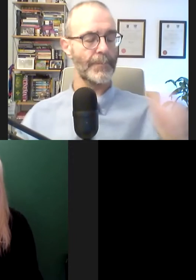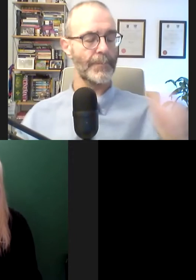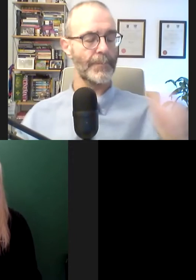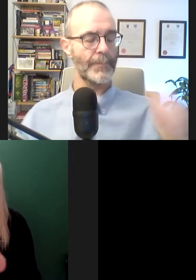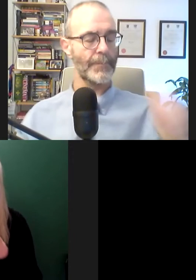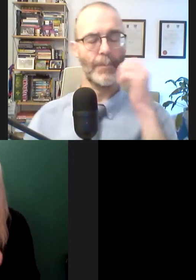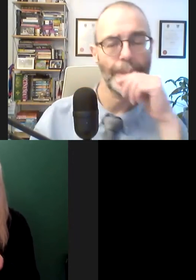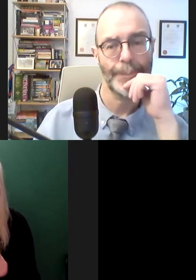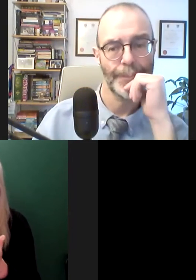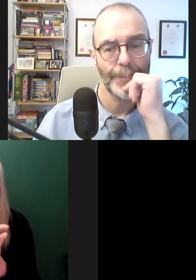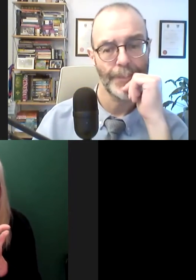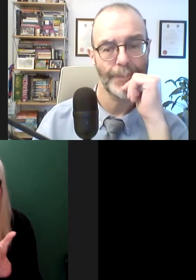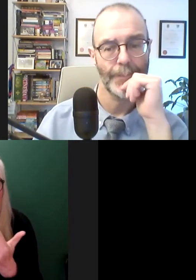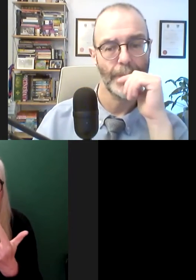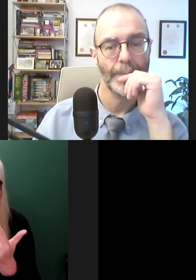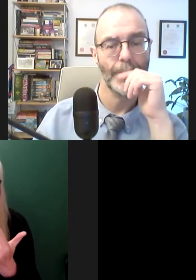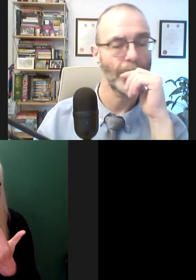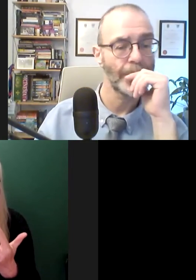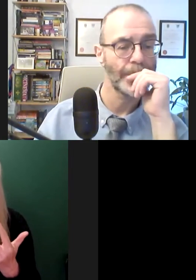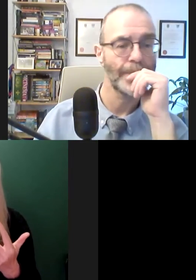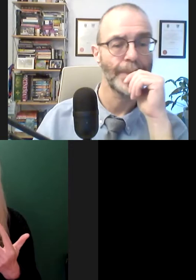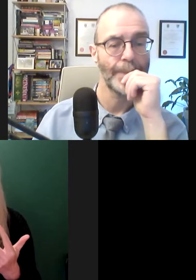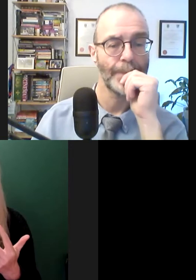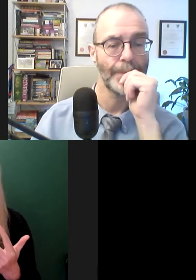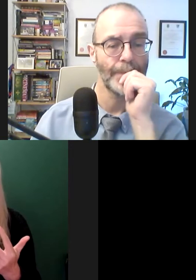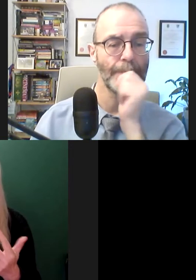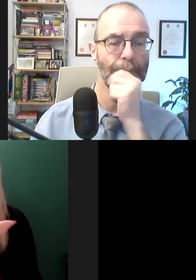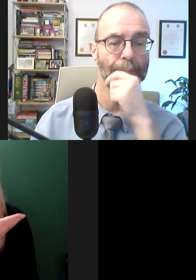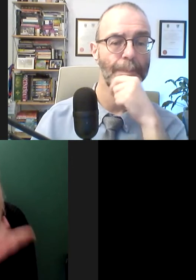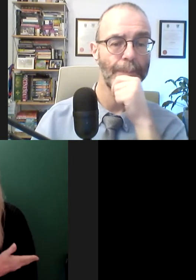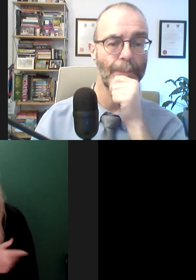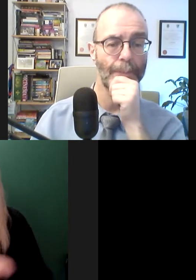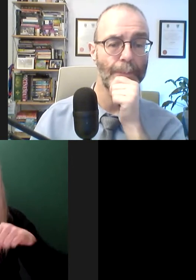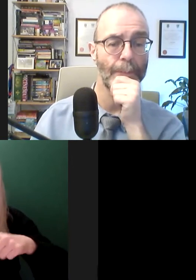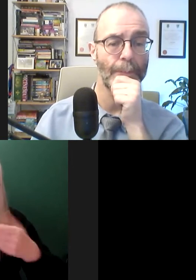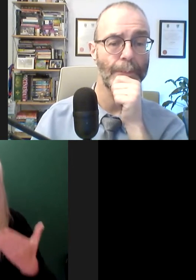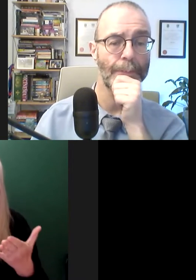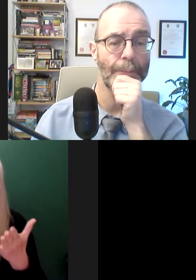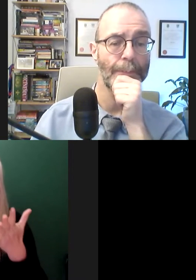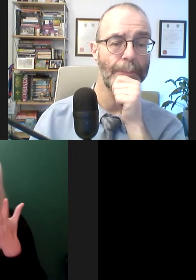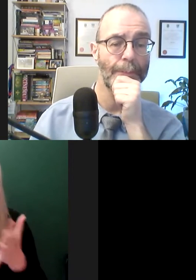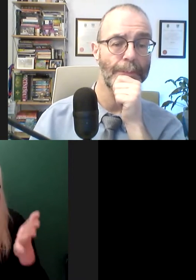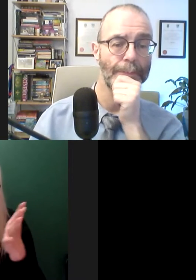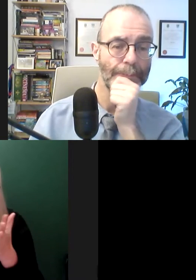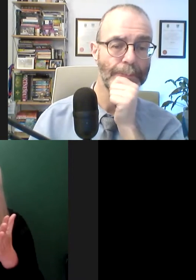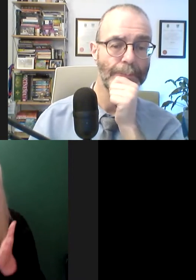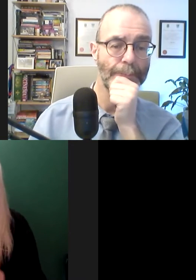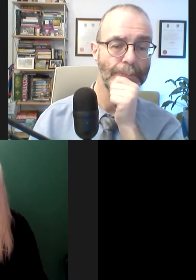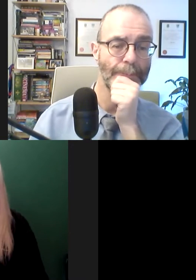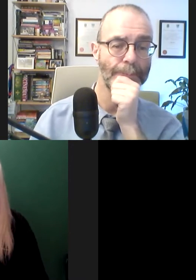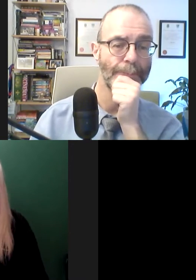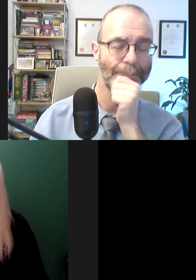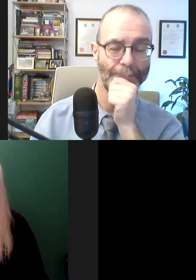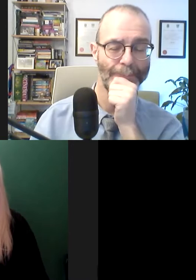series, and that I would just like to begin today by congratulating the IIEA for